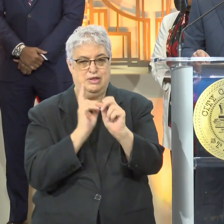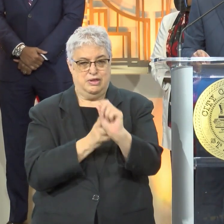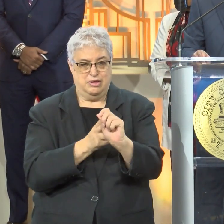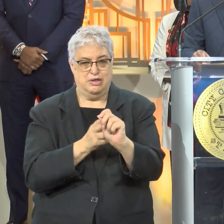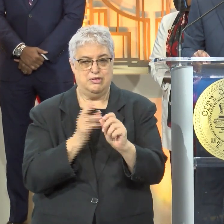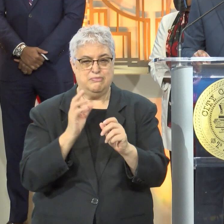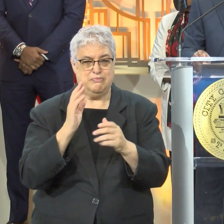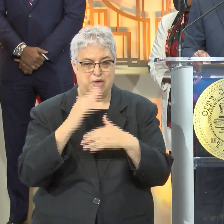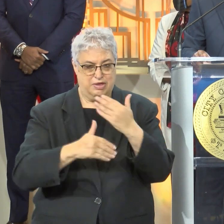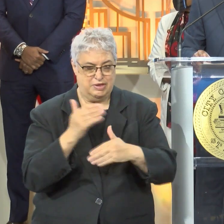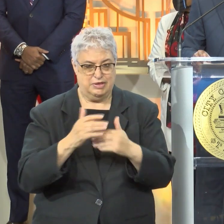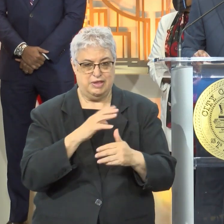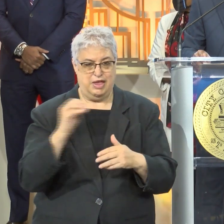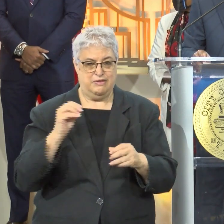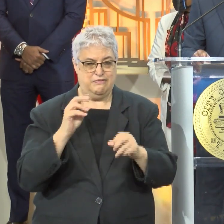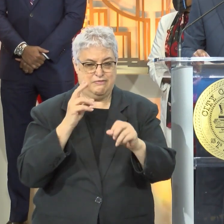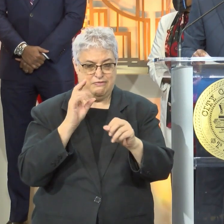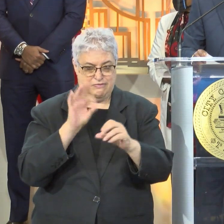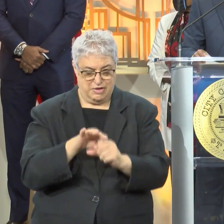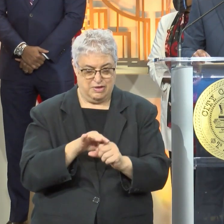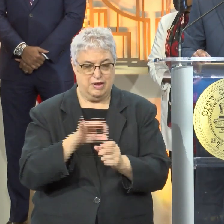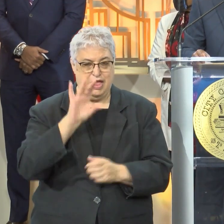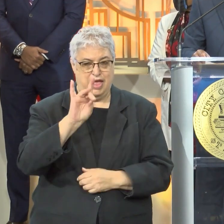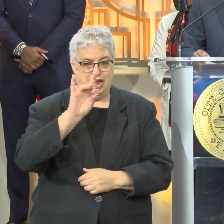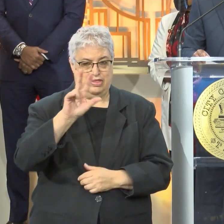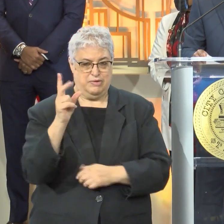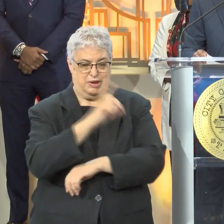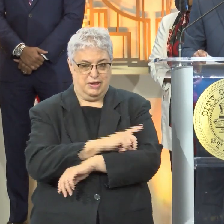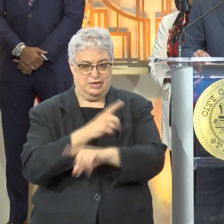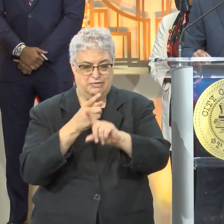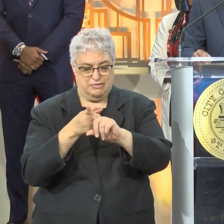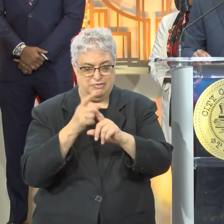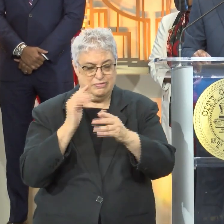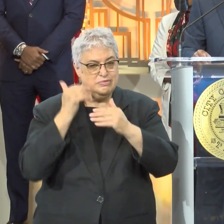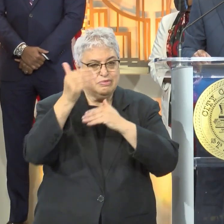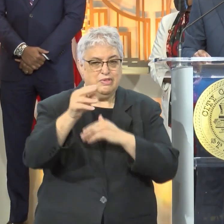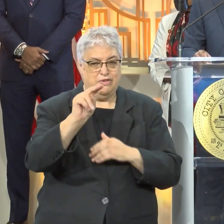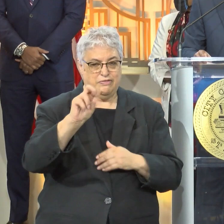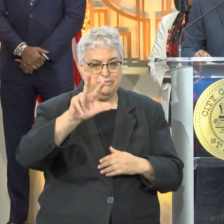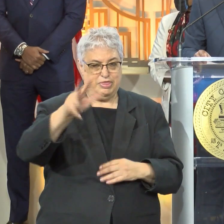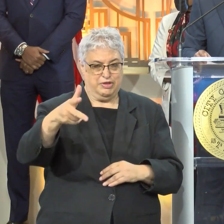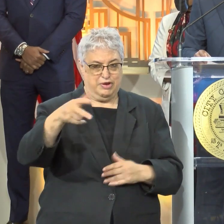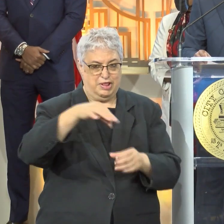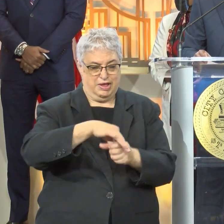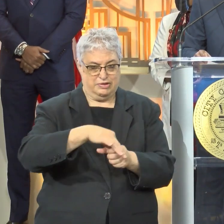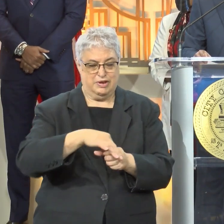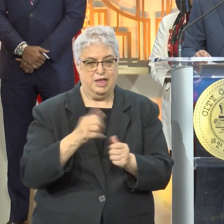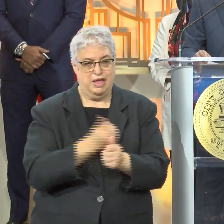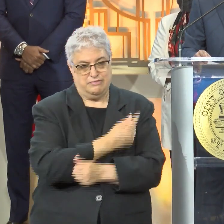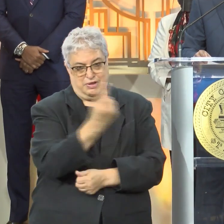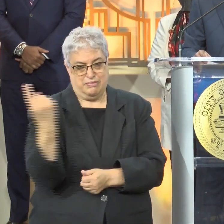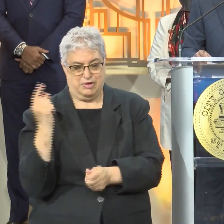process, and vote. We are 83 days from the November 3rd election, and it is important that every